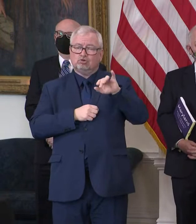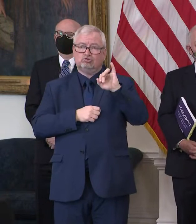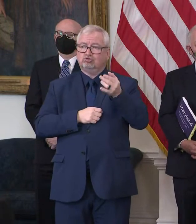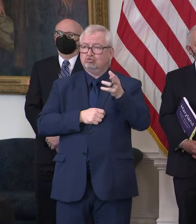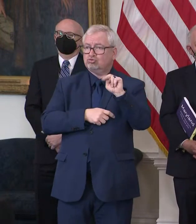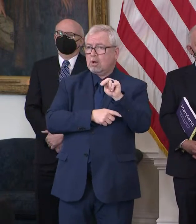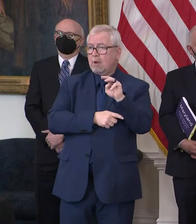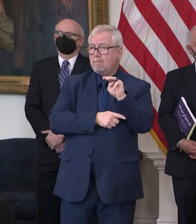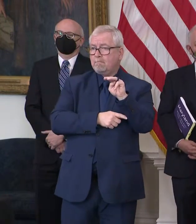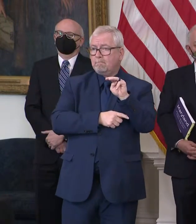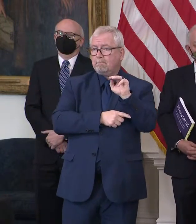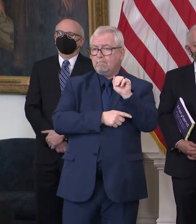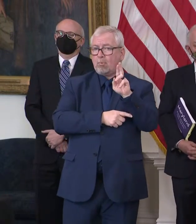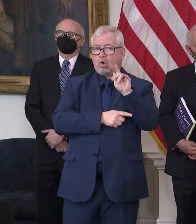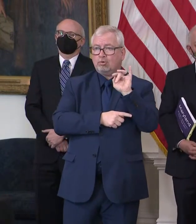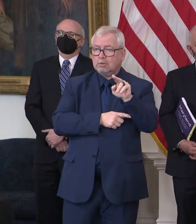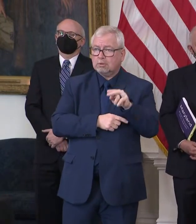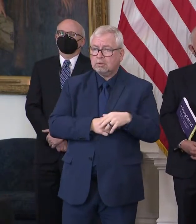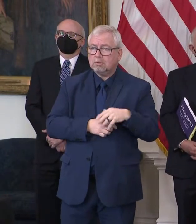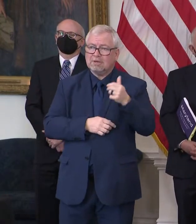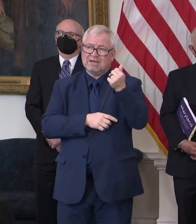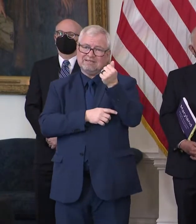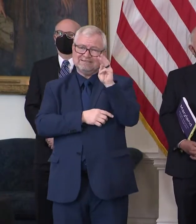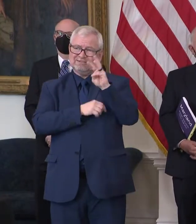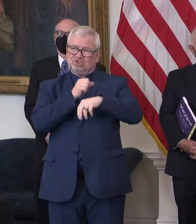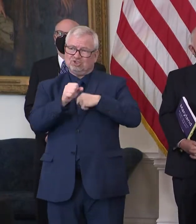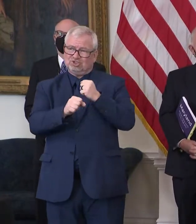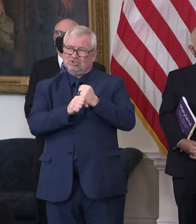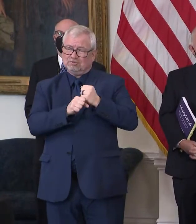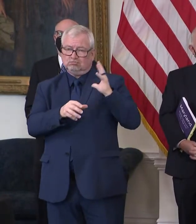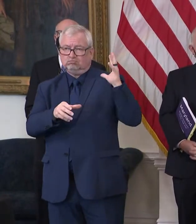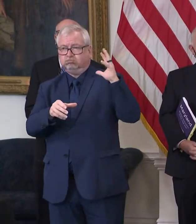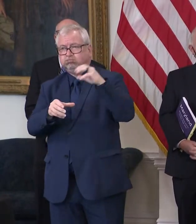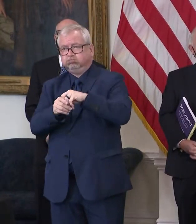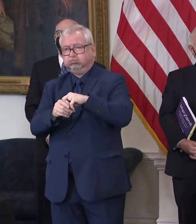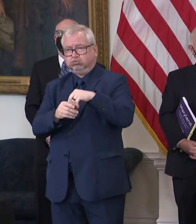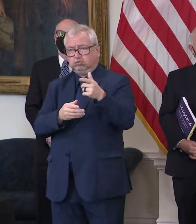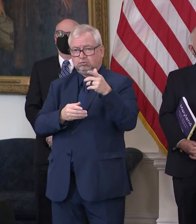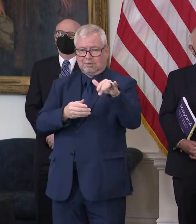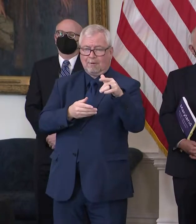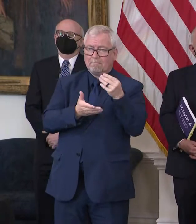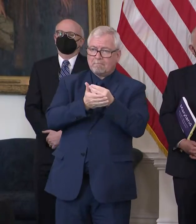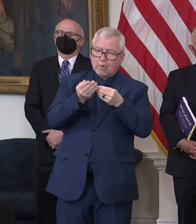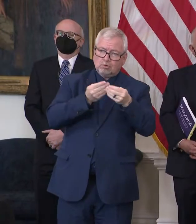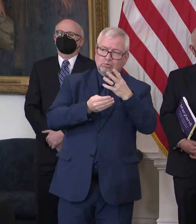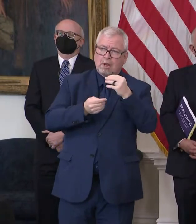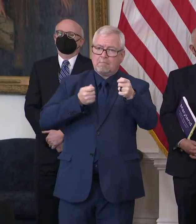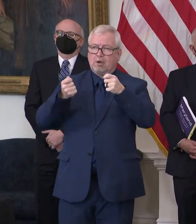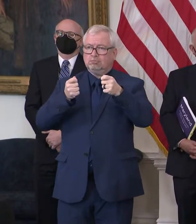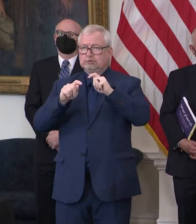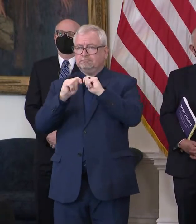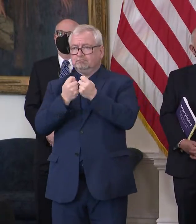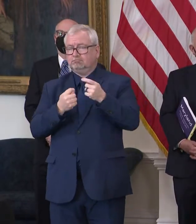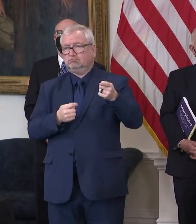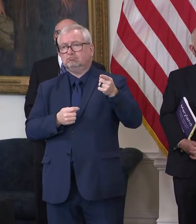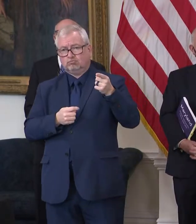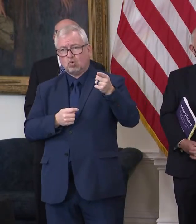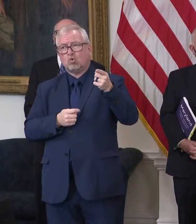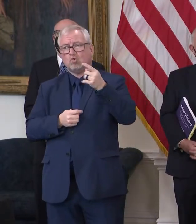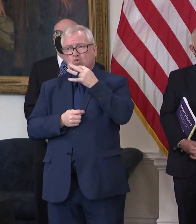more than 16 years. He's been a part of the budget and management team for more than seven years. And while he's moving on,